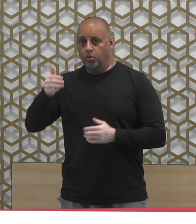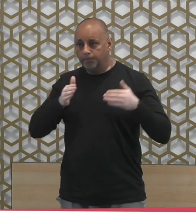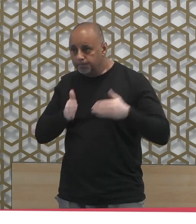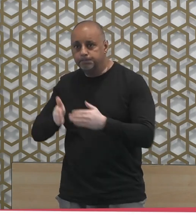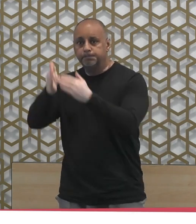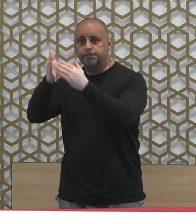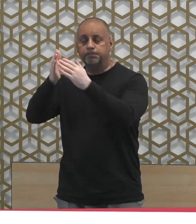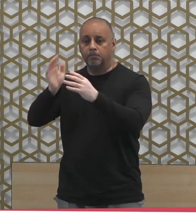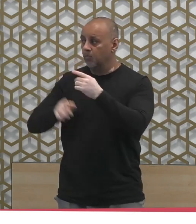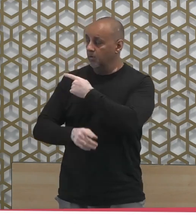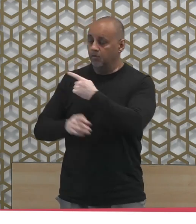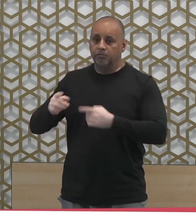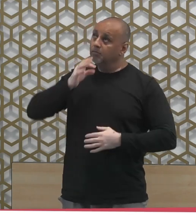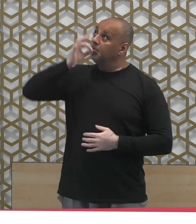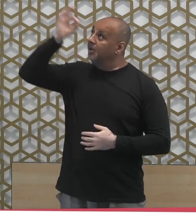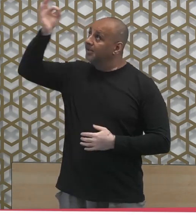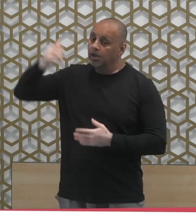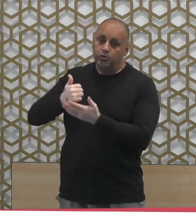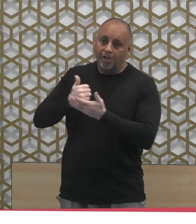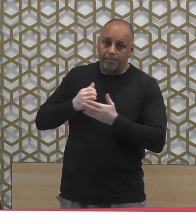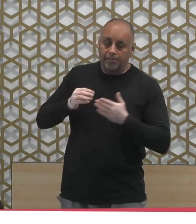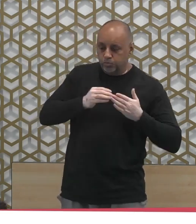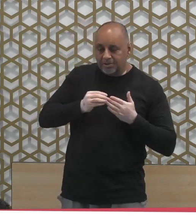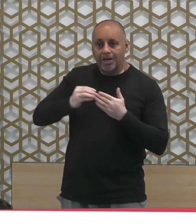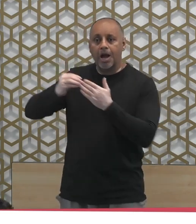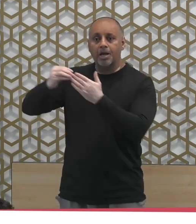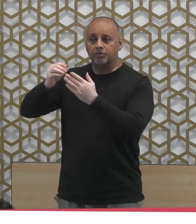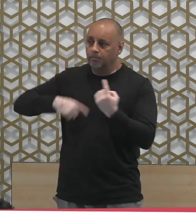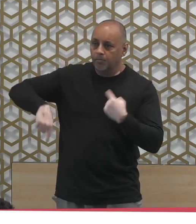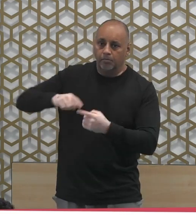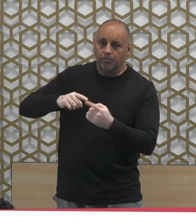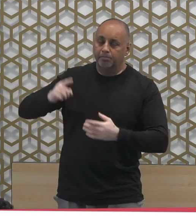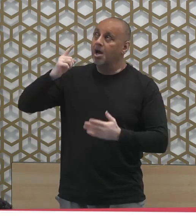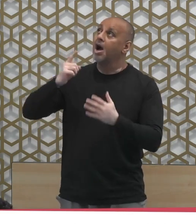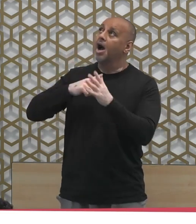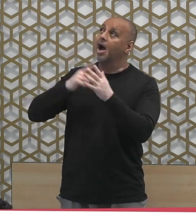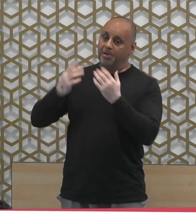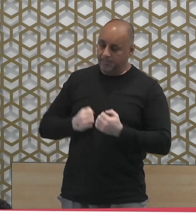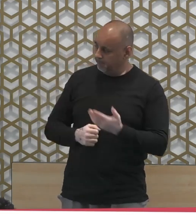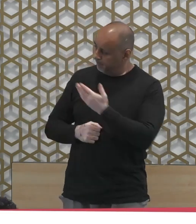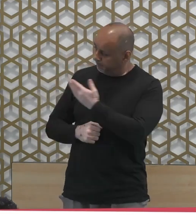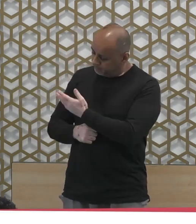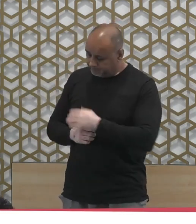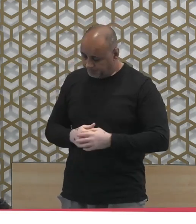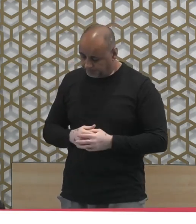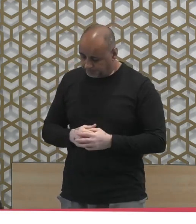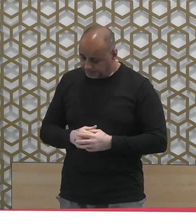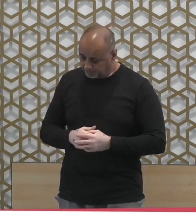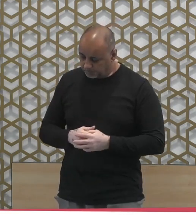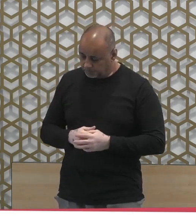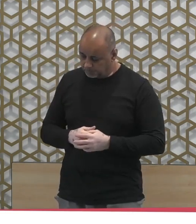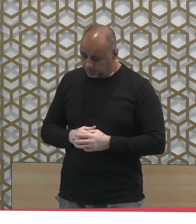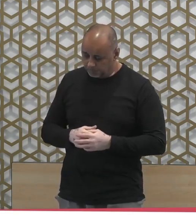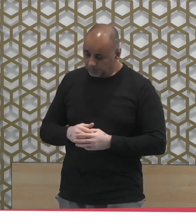we ask Allah subhanahu wa'ala to guide us all we ask Allah subhanahu wa ta'ala to protect our shabaab from those fitan that what is apparent